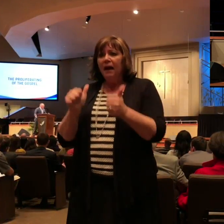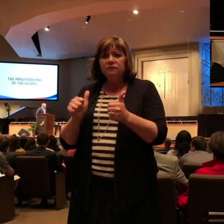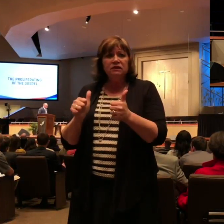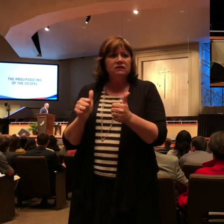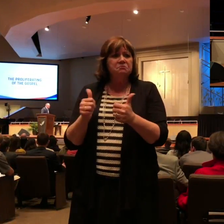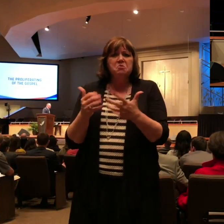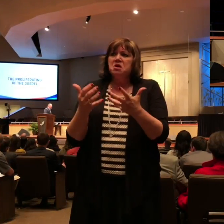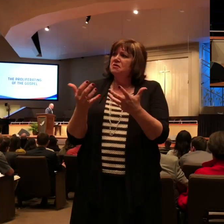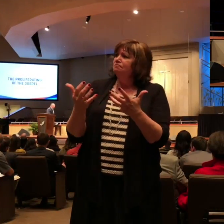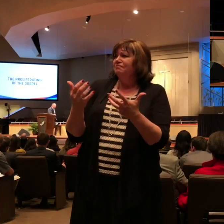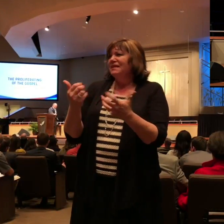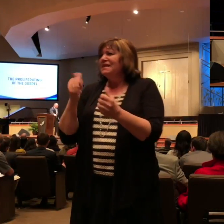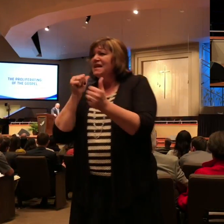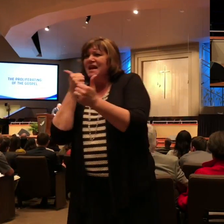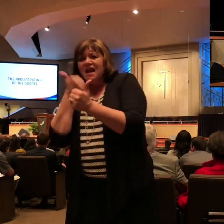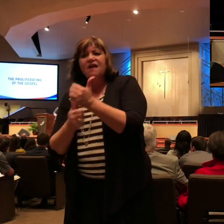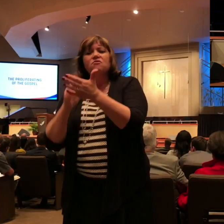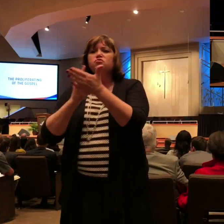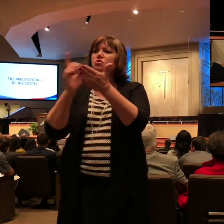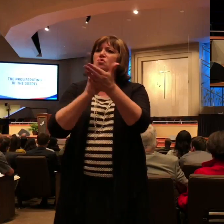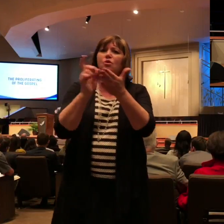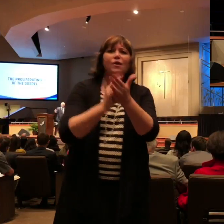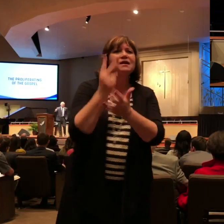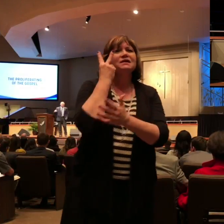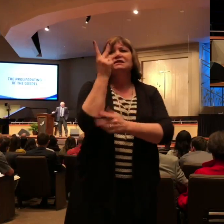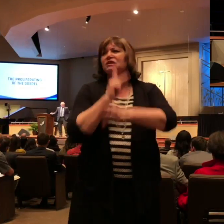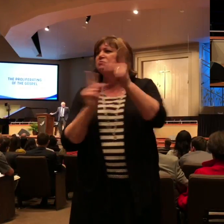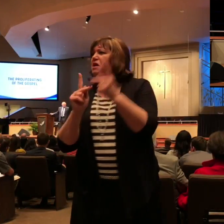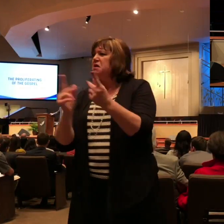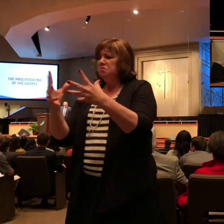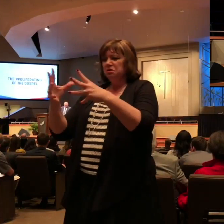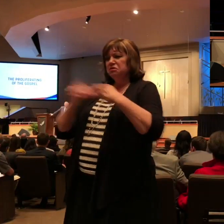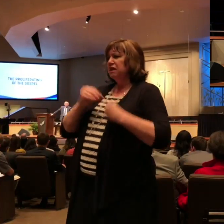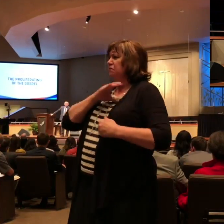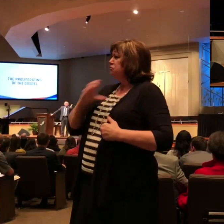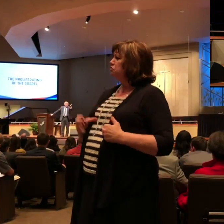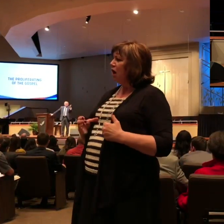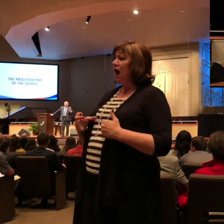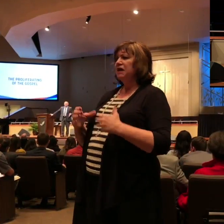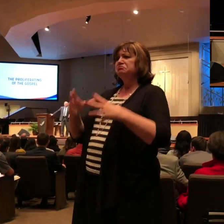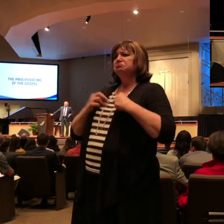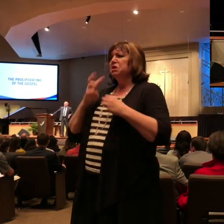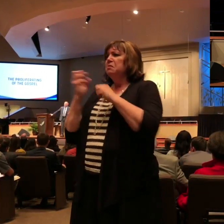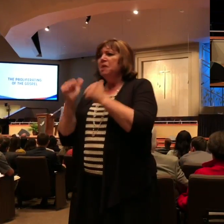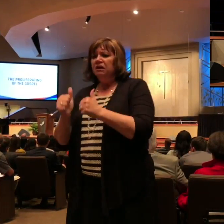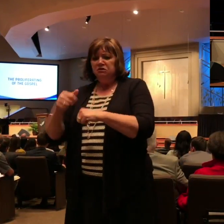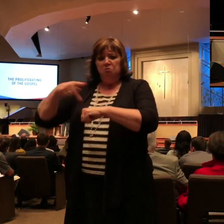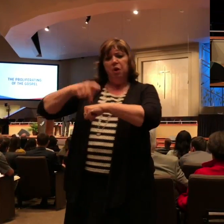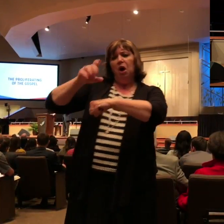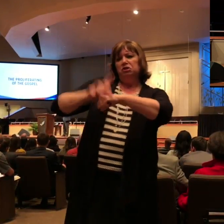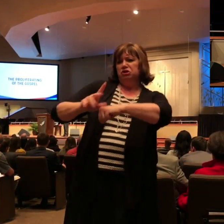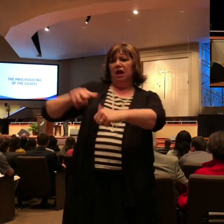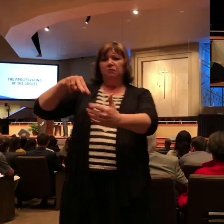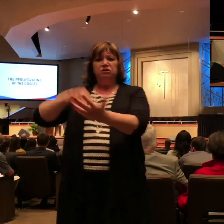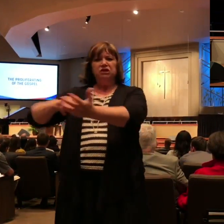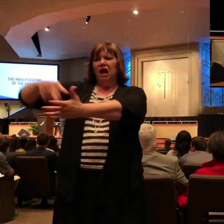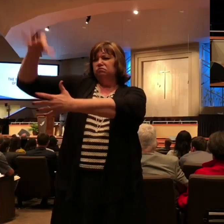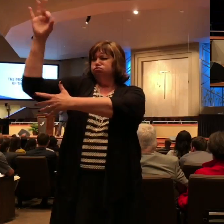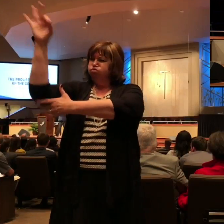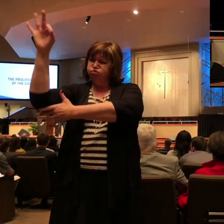seeing people walk the aisle and accept Christ and seeing the baptistry water stirred and pastor standing Sunday night and preaching his heart out about